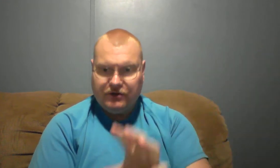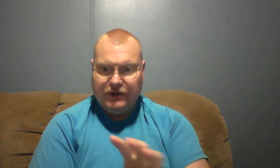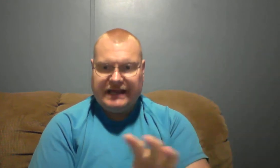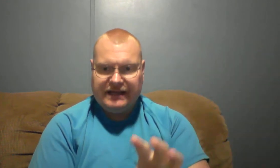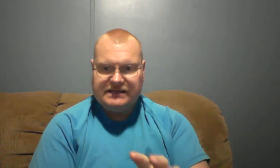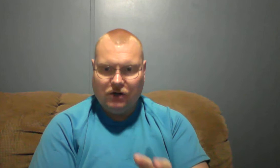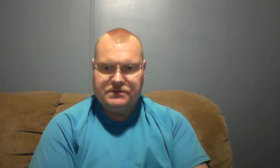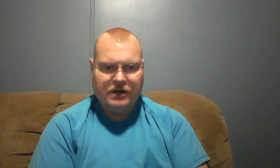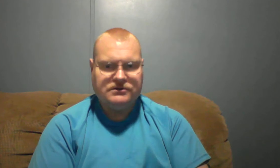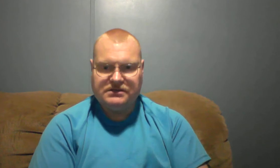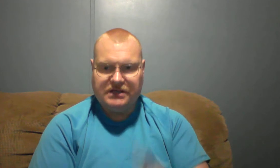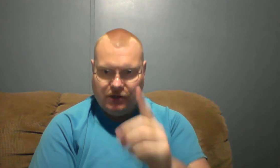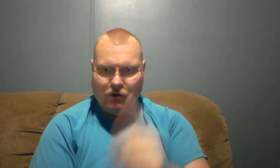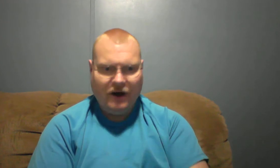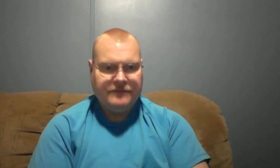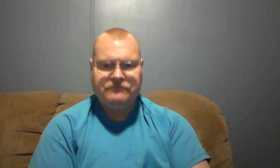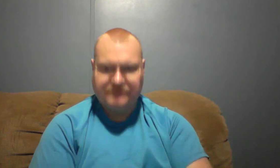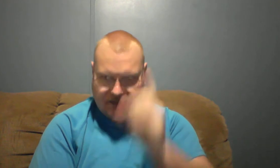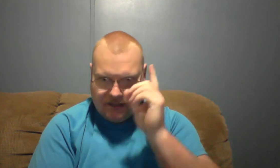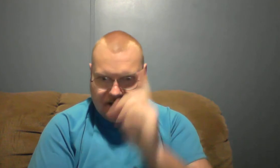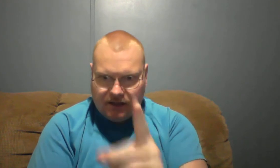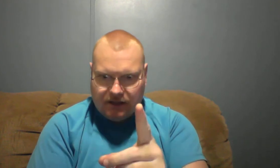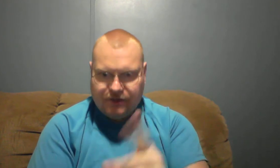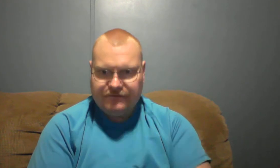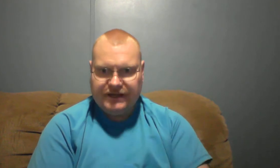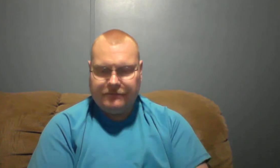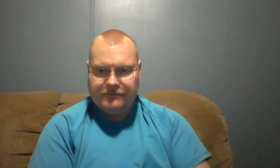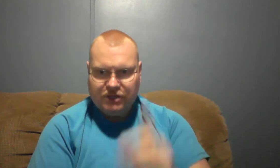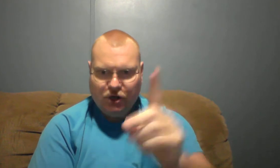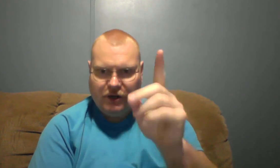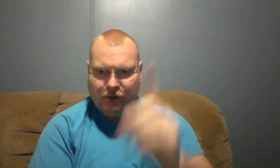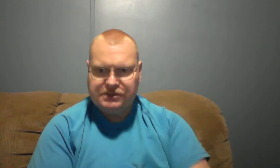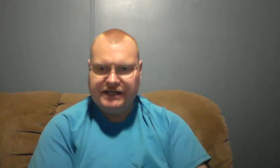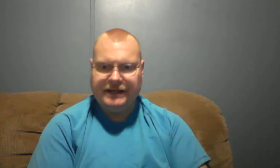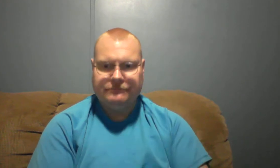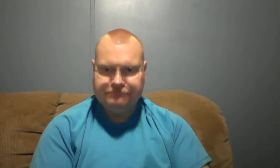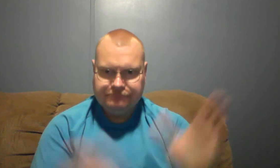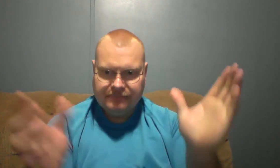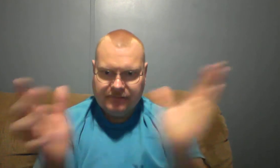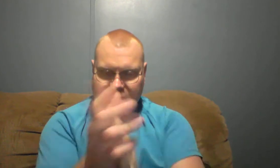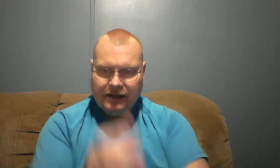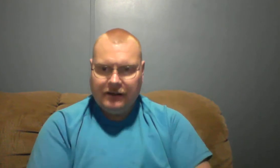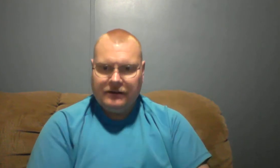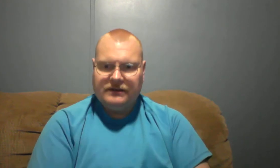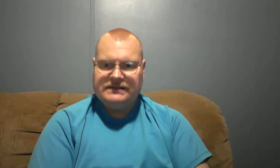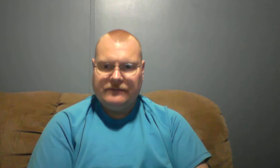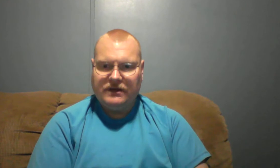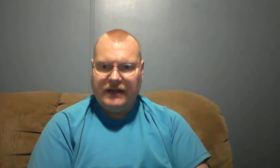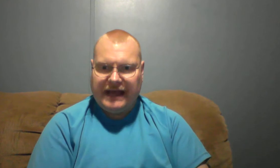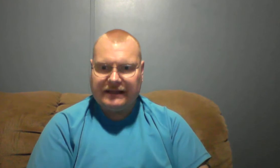creating these home churches. And you know what? Good for them. Kudos to them. Let's give them a good hand clap.